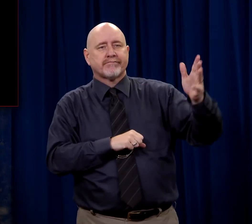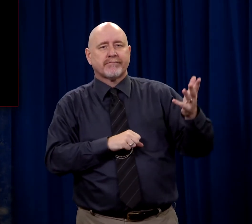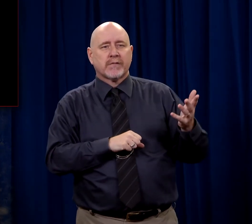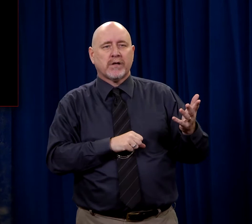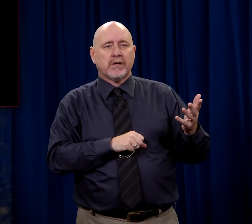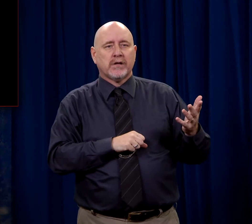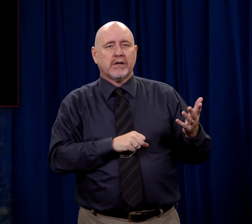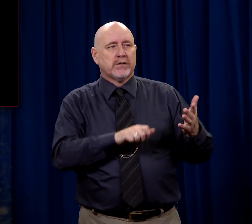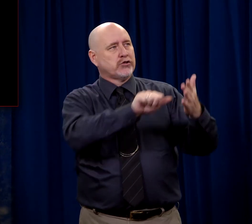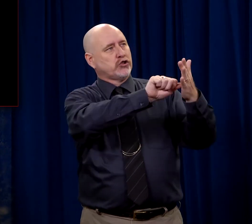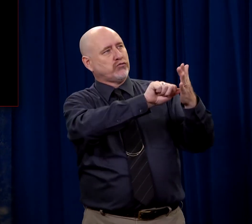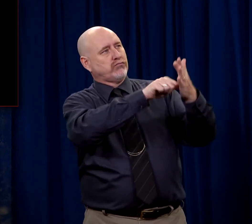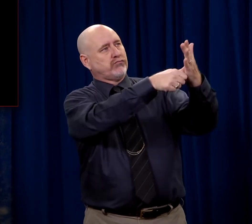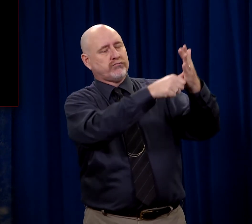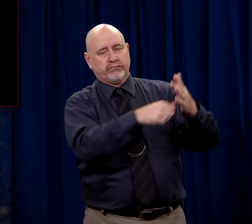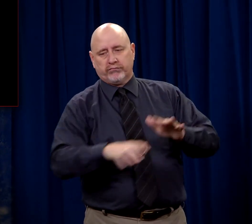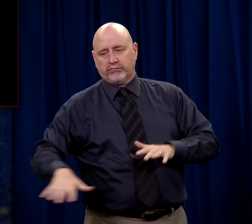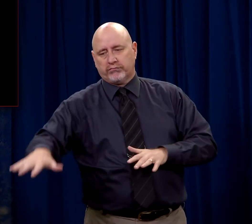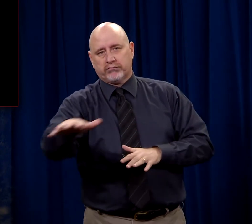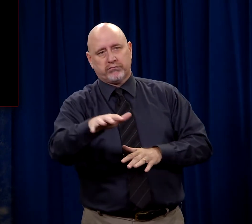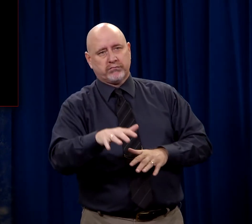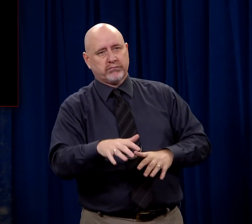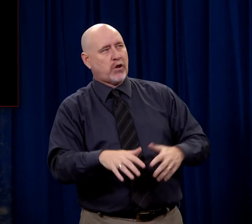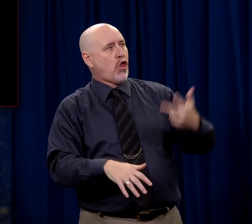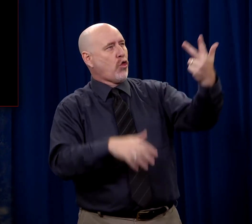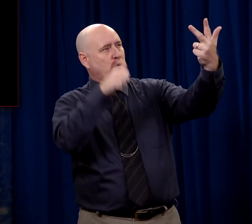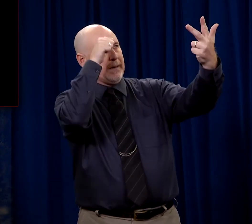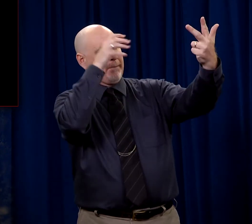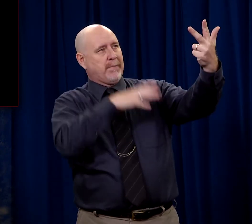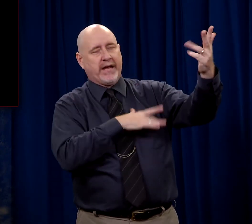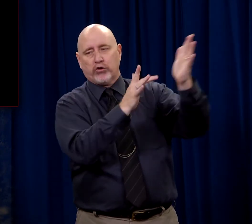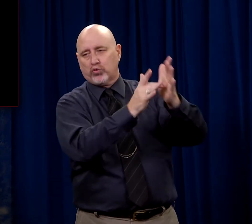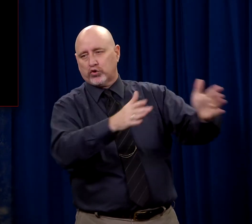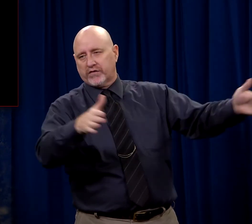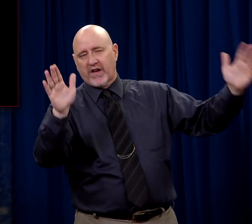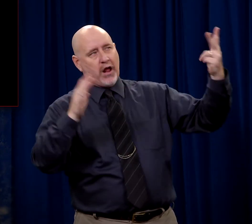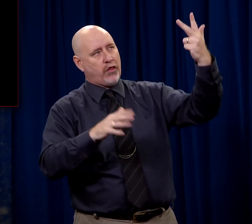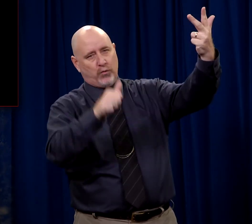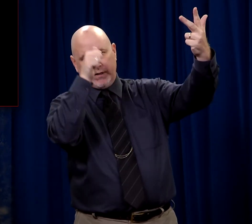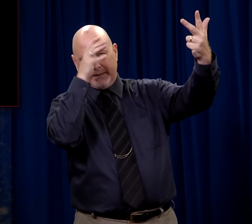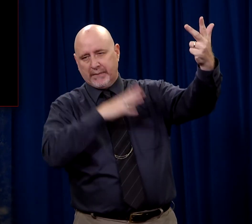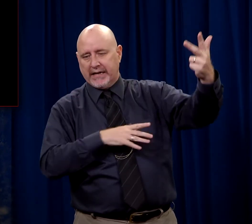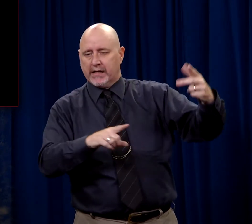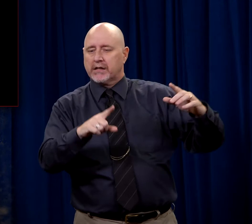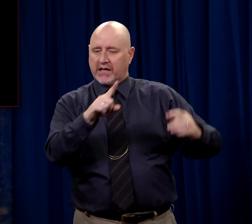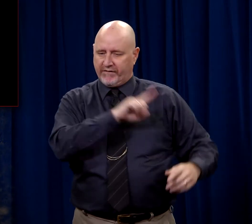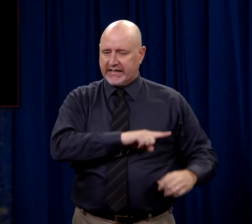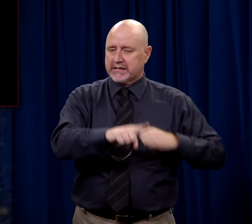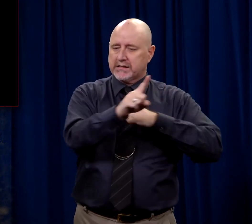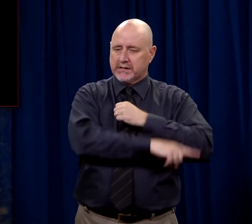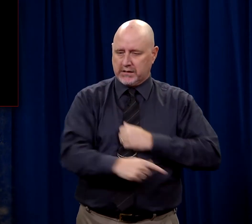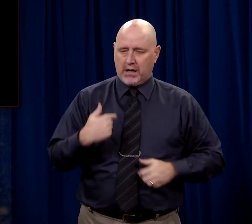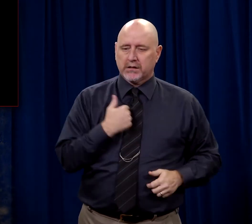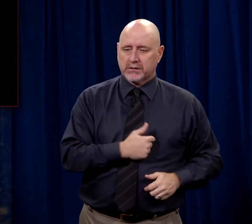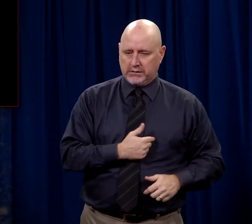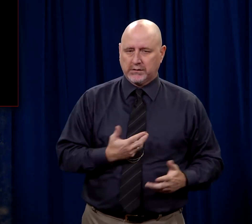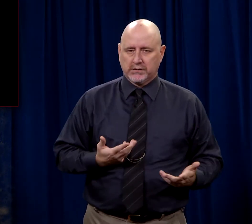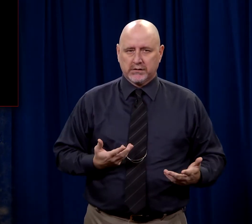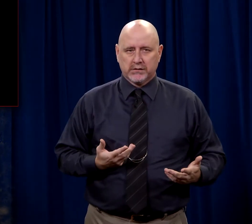in order to give the appearance that here you have three men being crucified, three men that we've convicted, three men deserving of death,